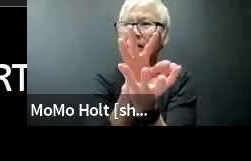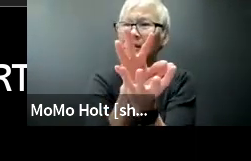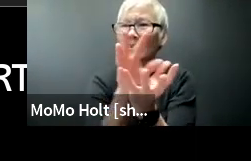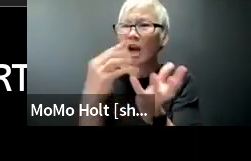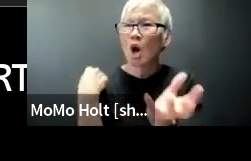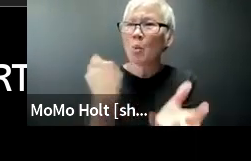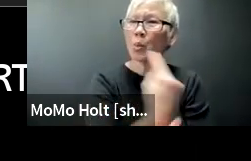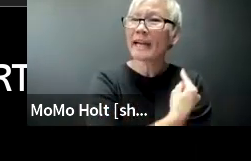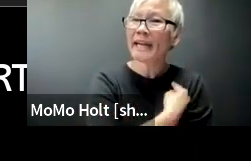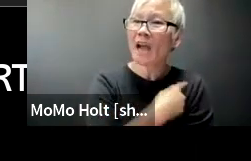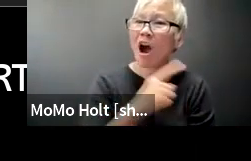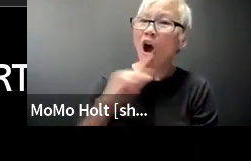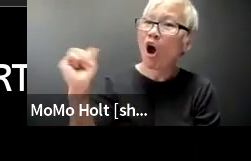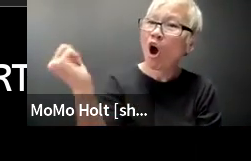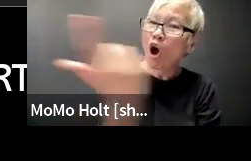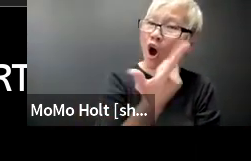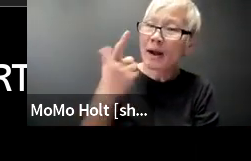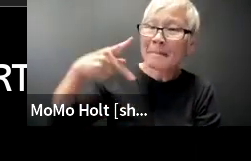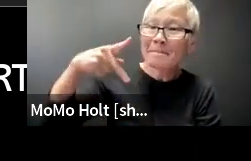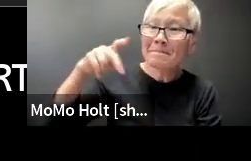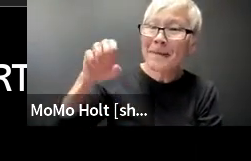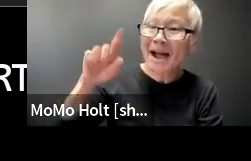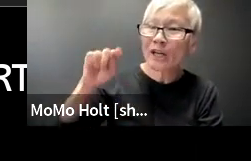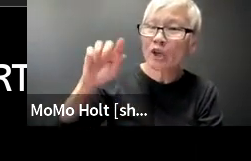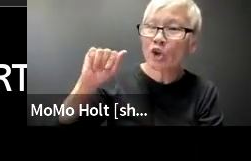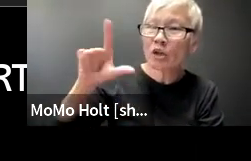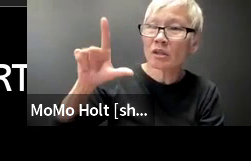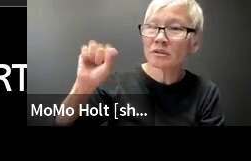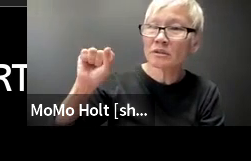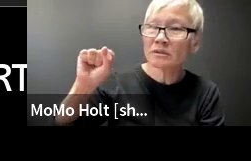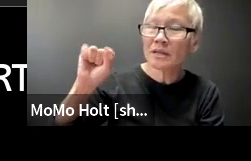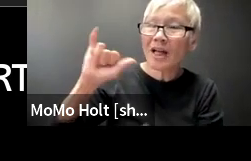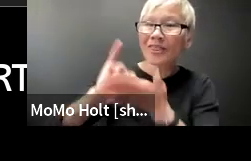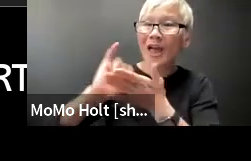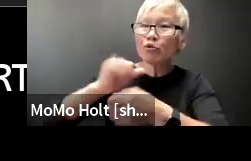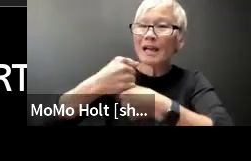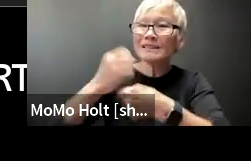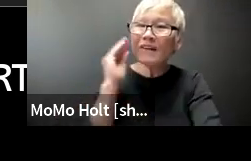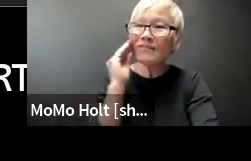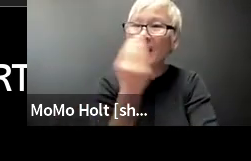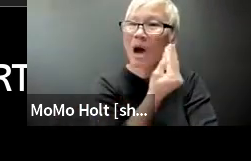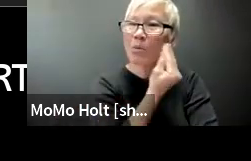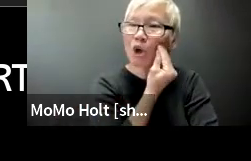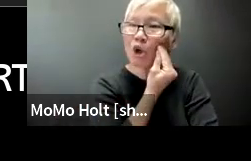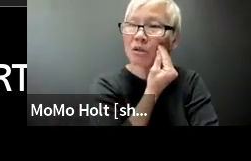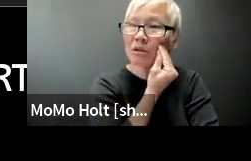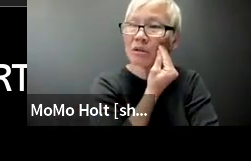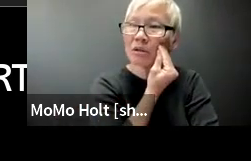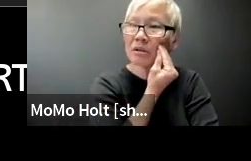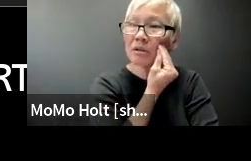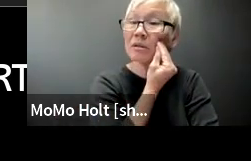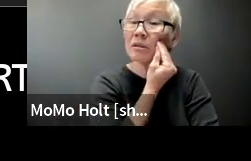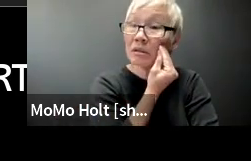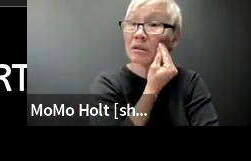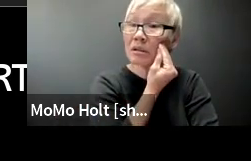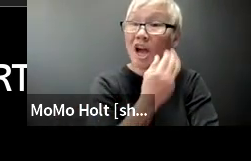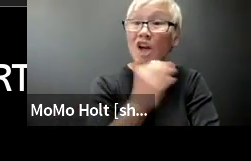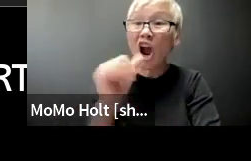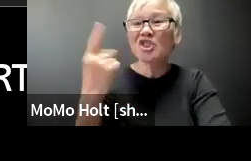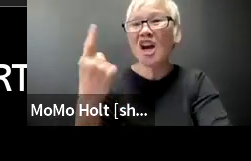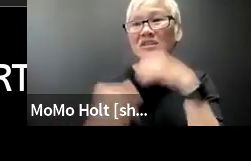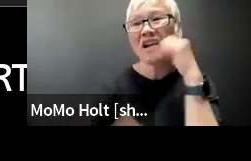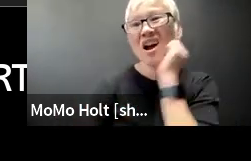that way automatically and we all work together because we are all petals that create the beautiful